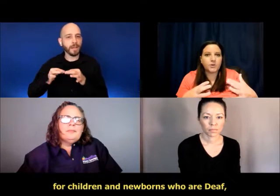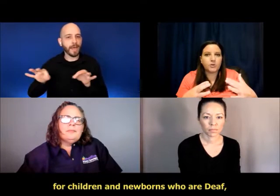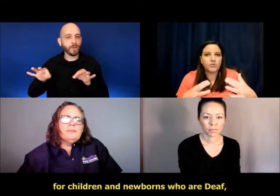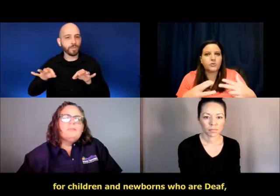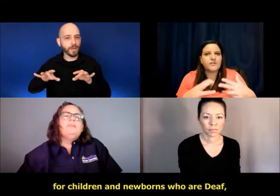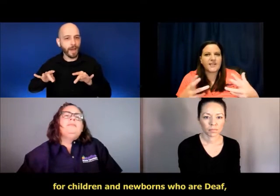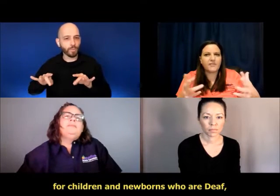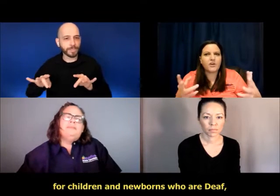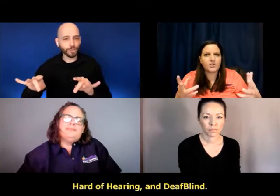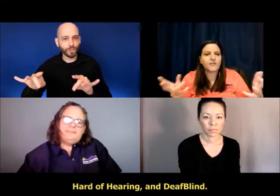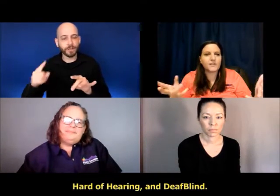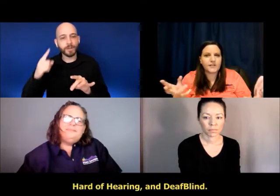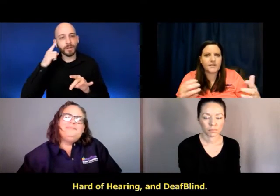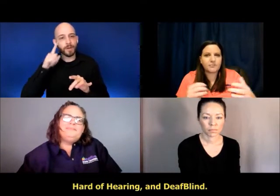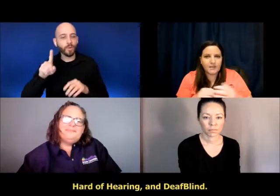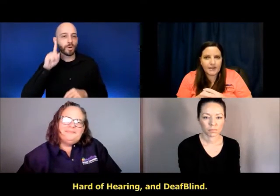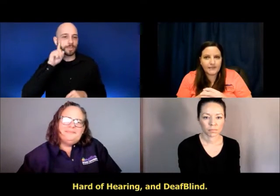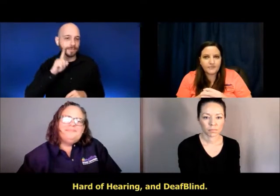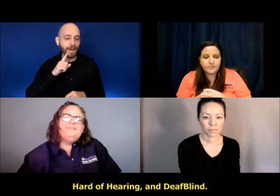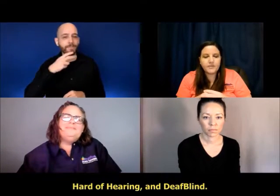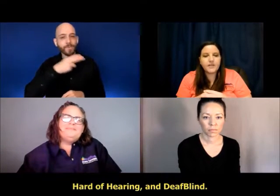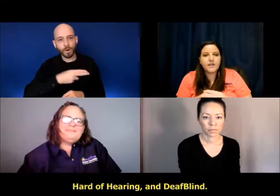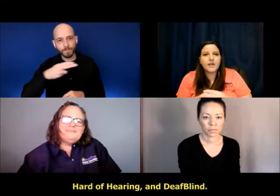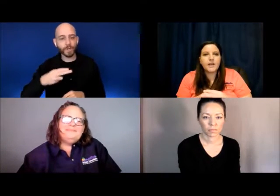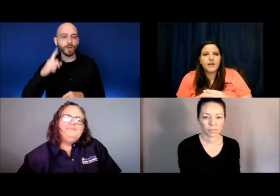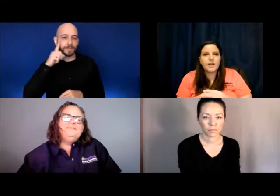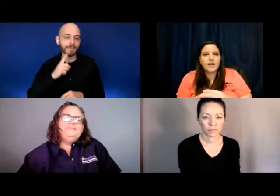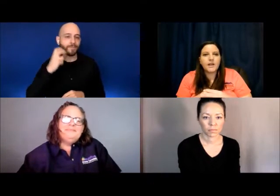and newborns who are deaf, hard of hearing, deaf-blind.